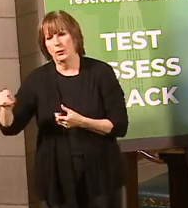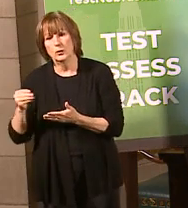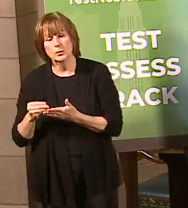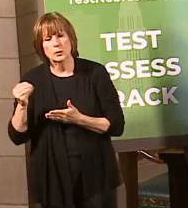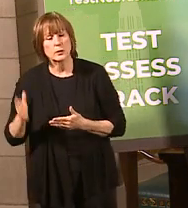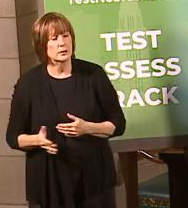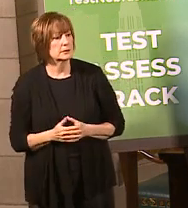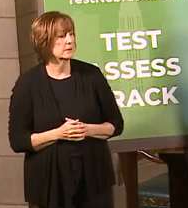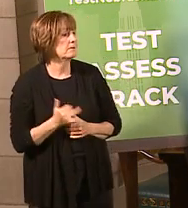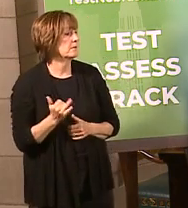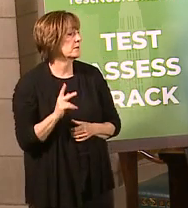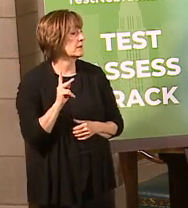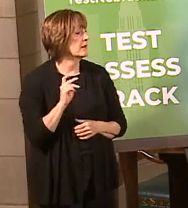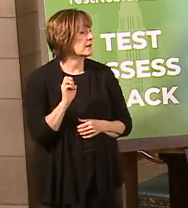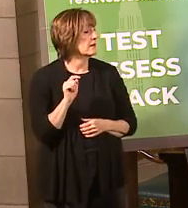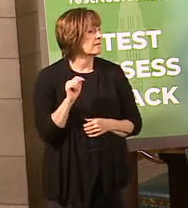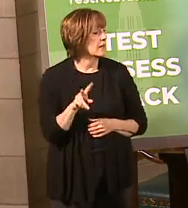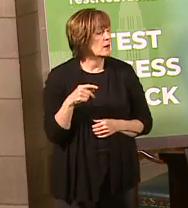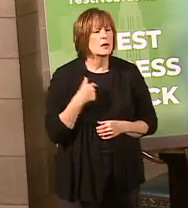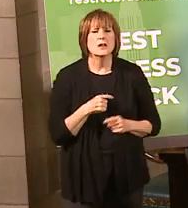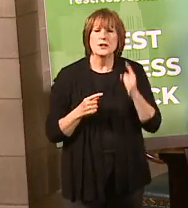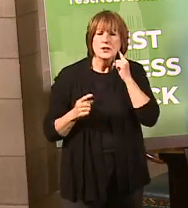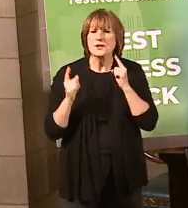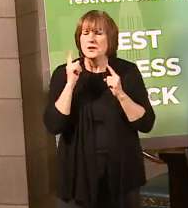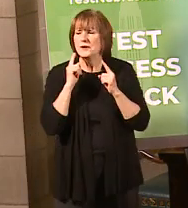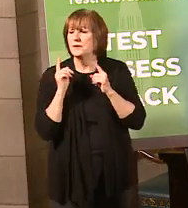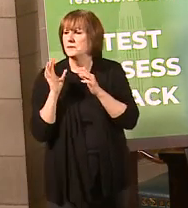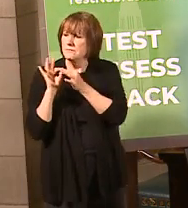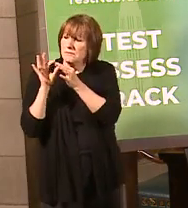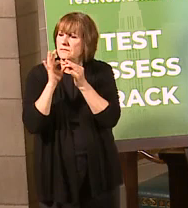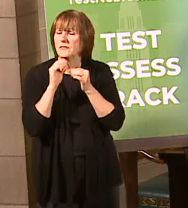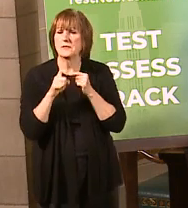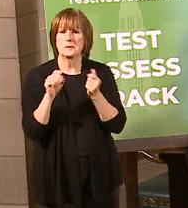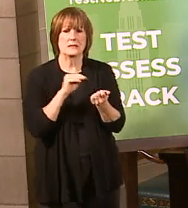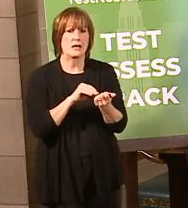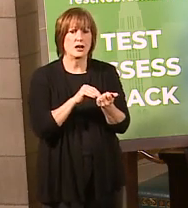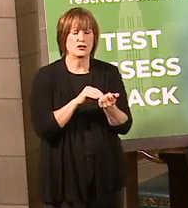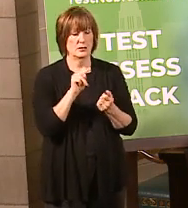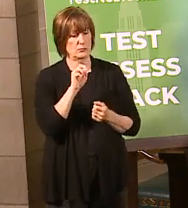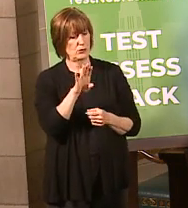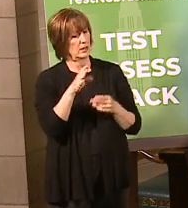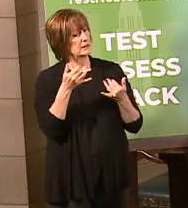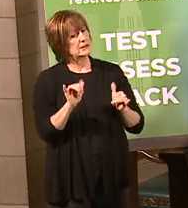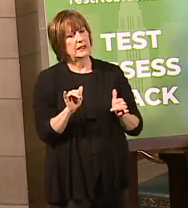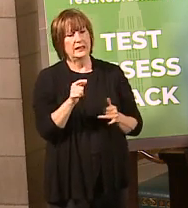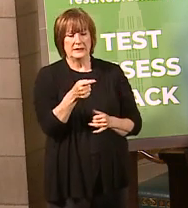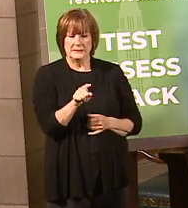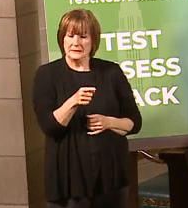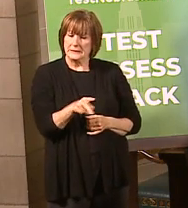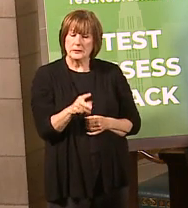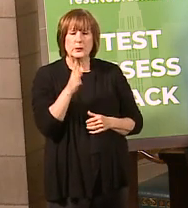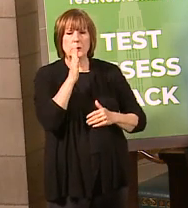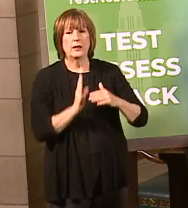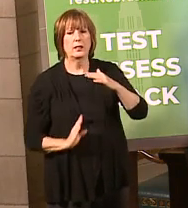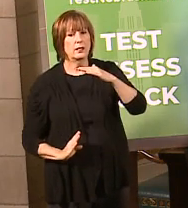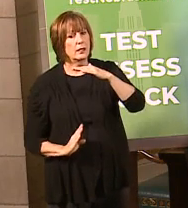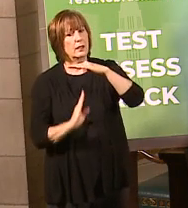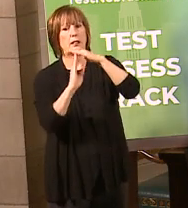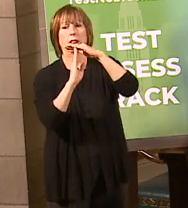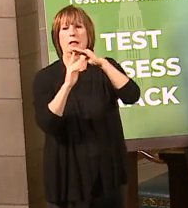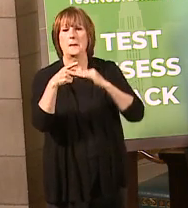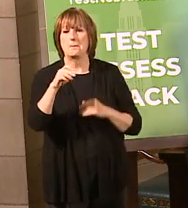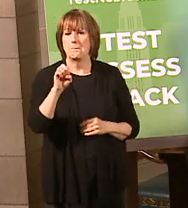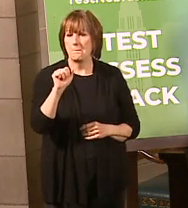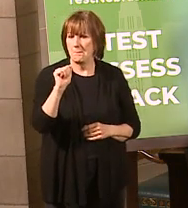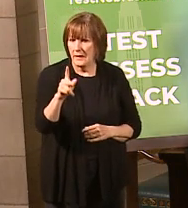DeLon Dillard, KETV. We're hearing from doctors that Nebraska is still a few weeks away from peak cases. Doctors also warn of